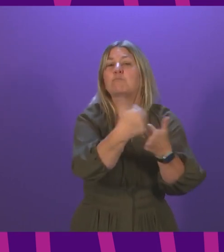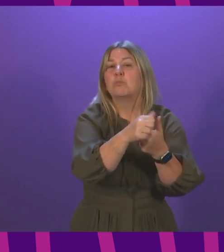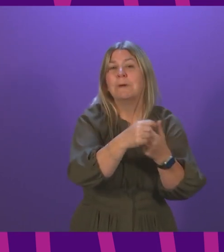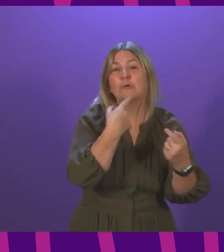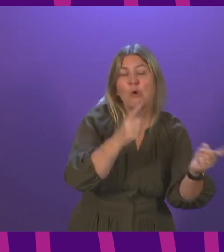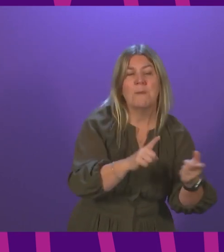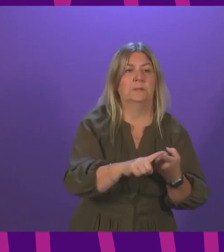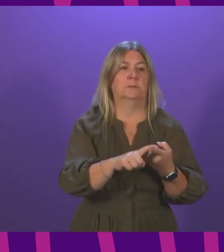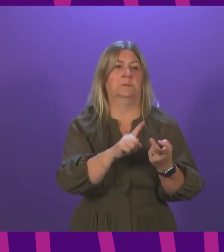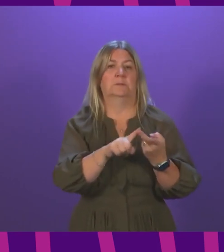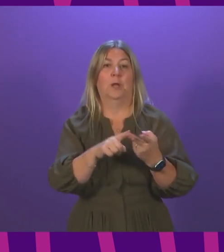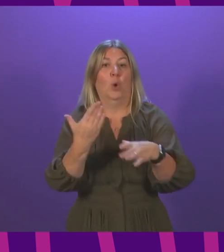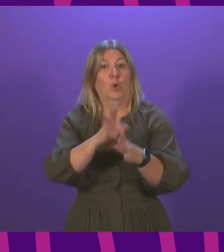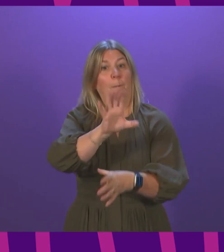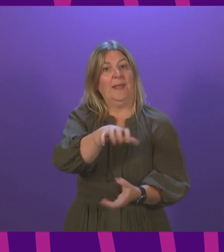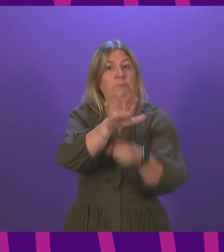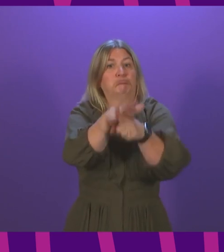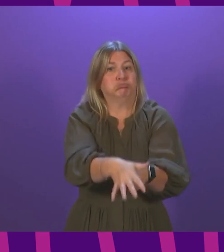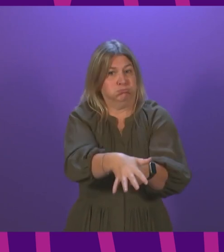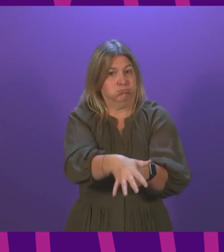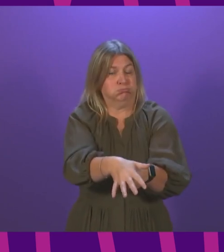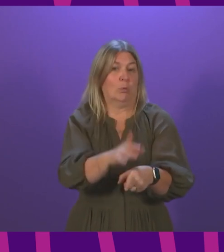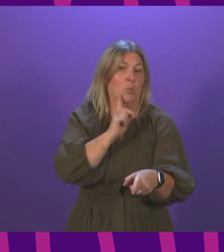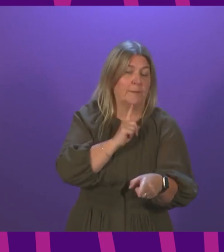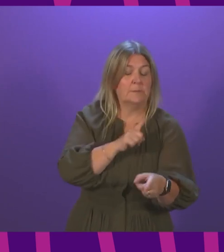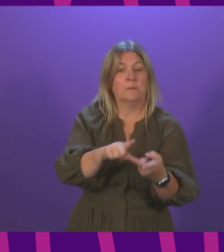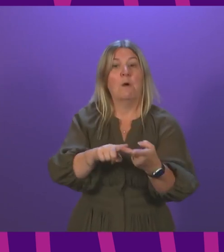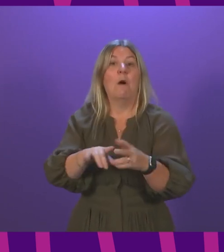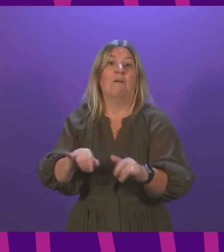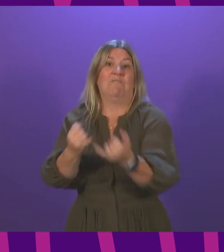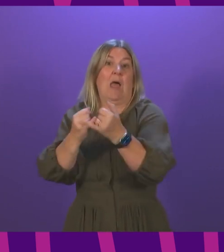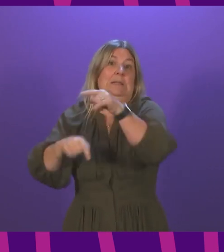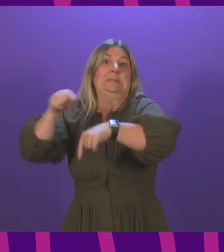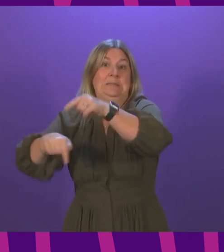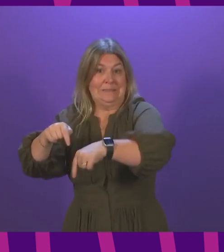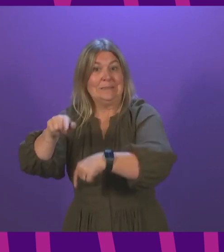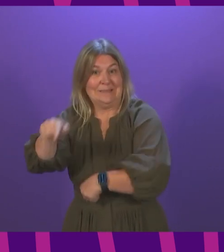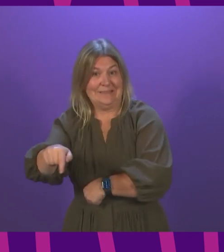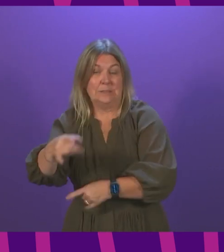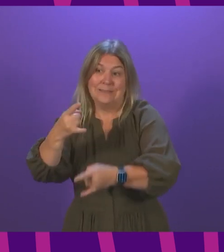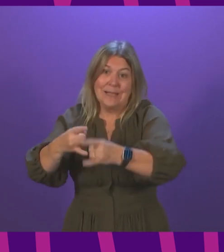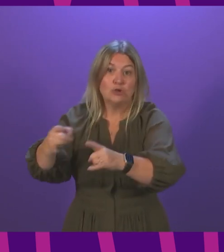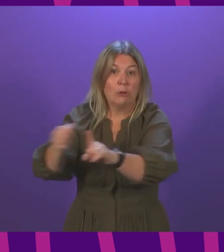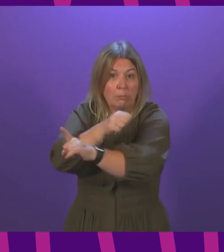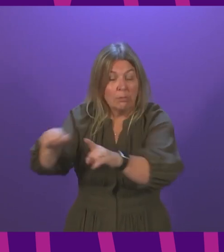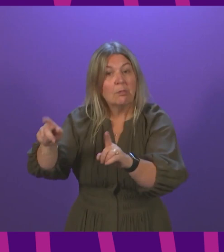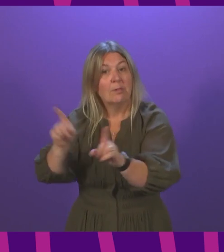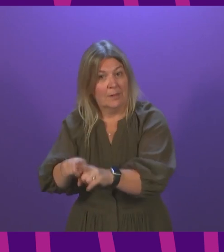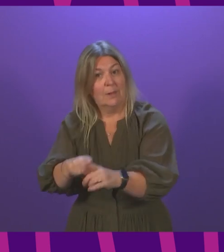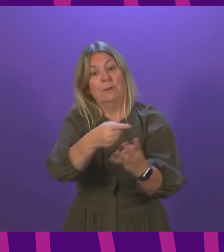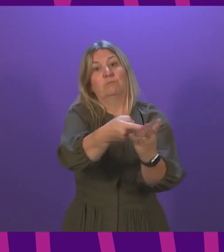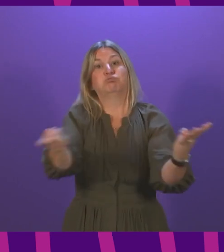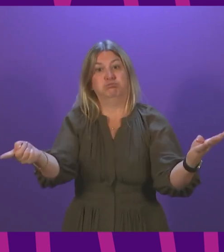in the workplace, through to violence and serious sexual assault. Behind